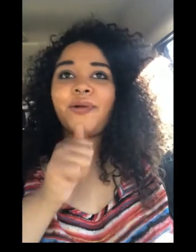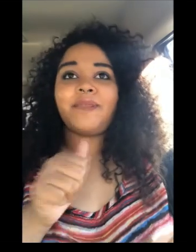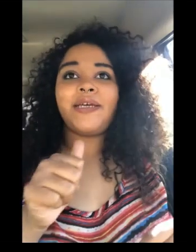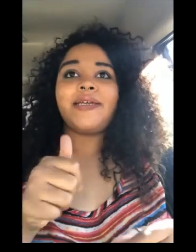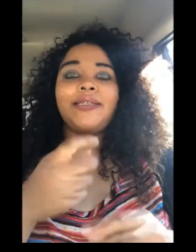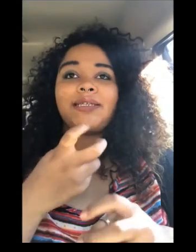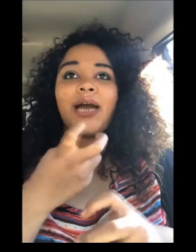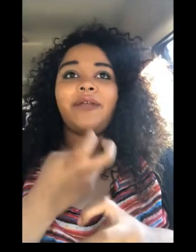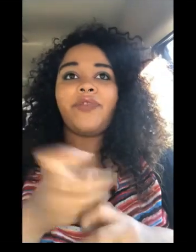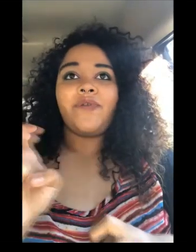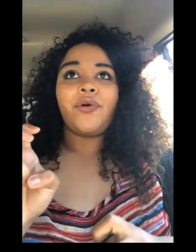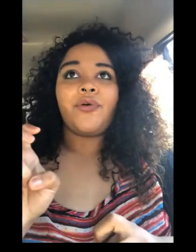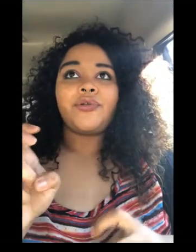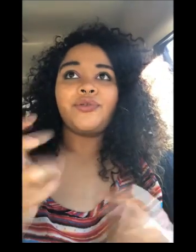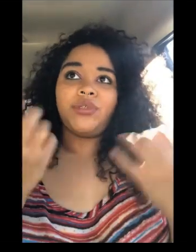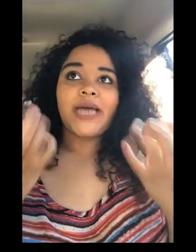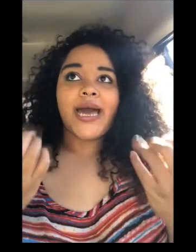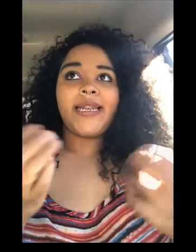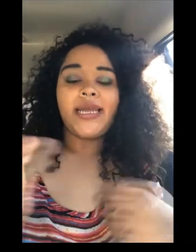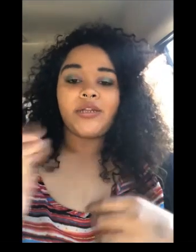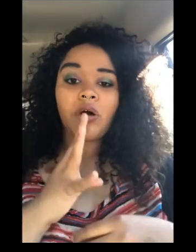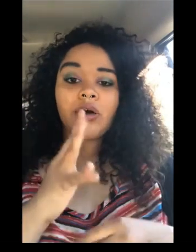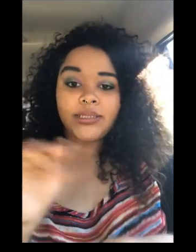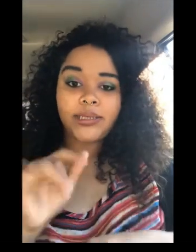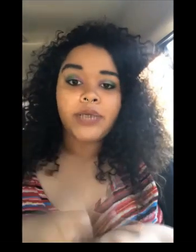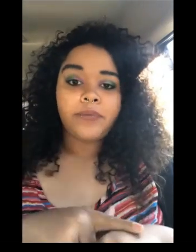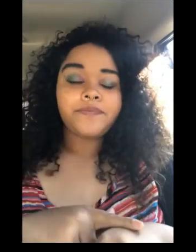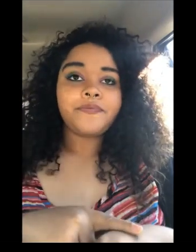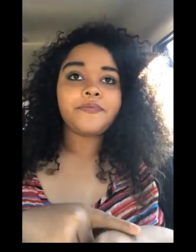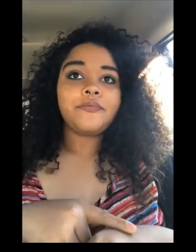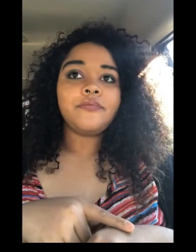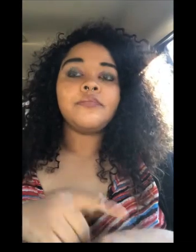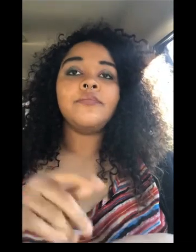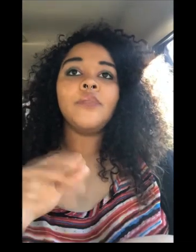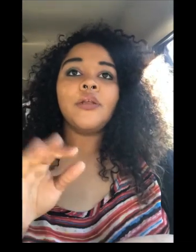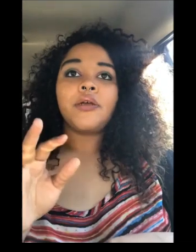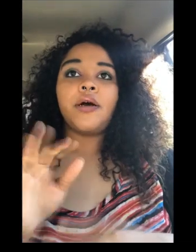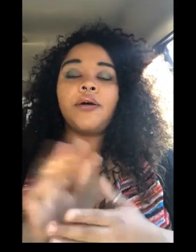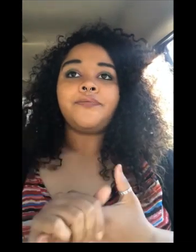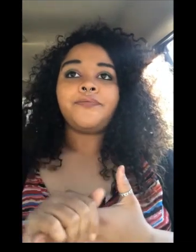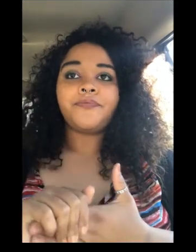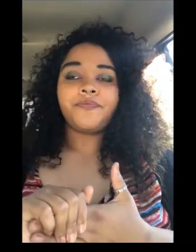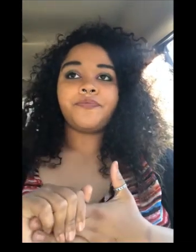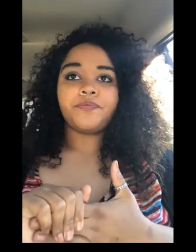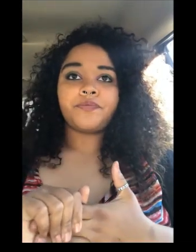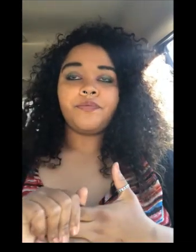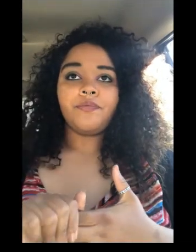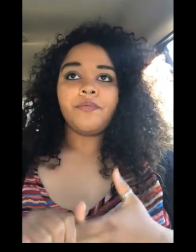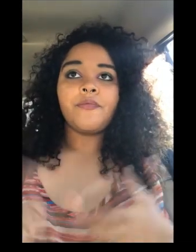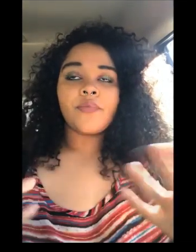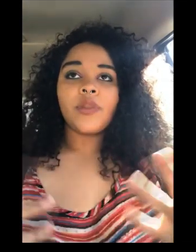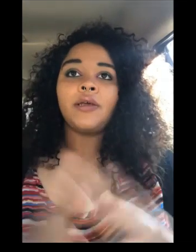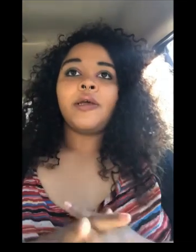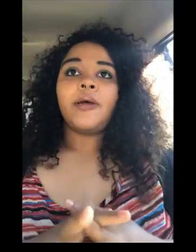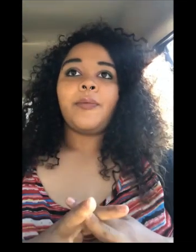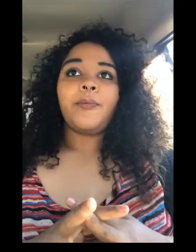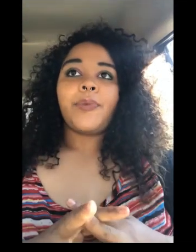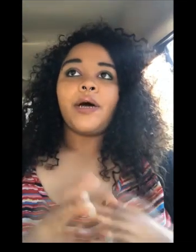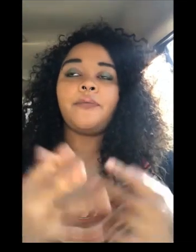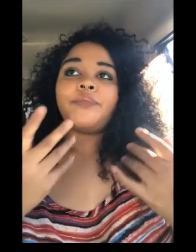with me because it's kind of difficult to sign and talk at the same time um but um